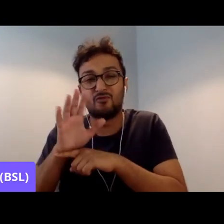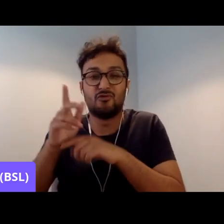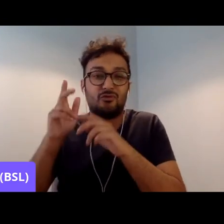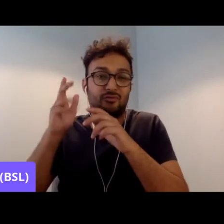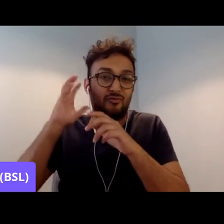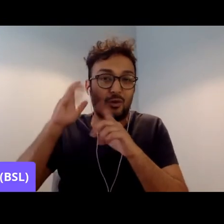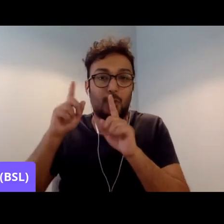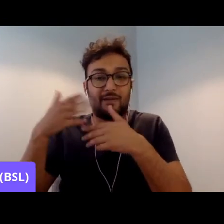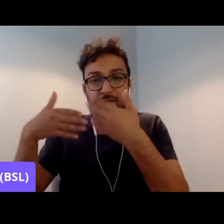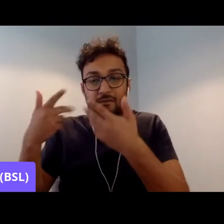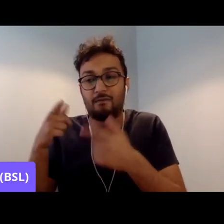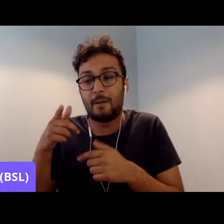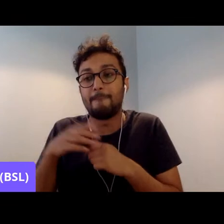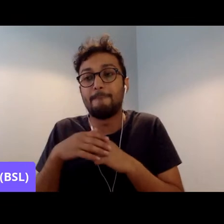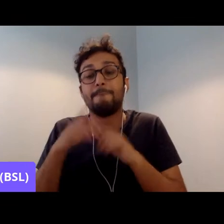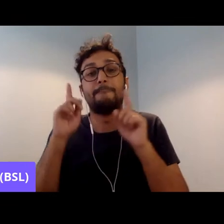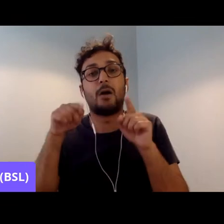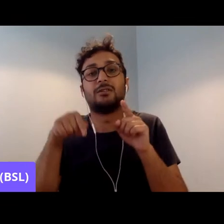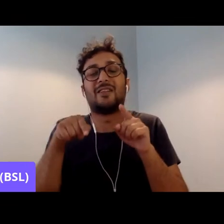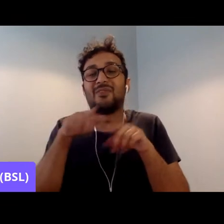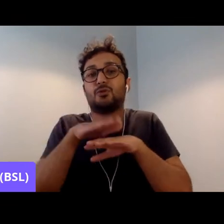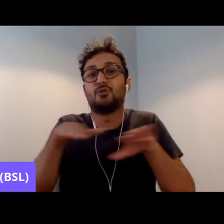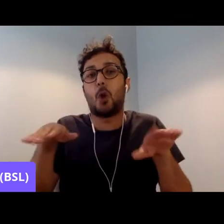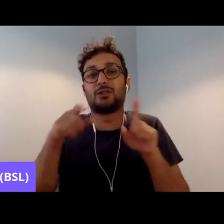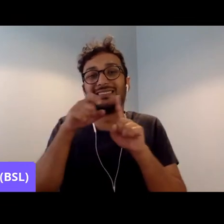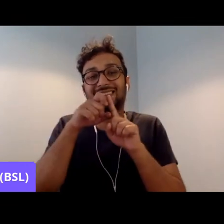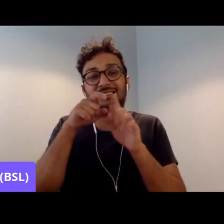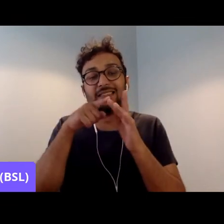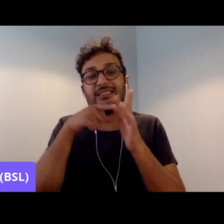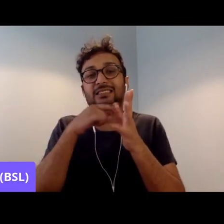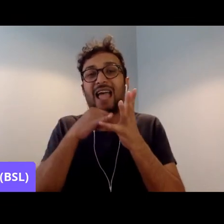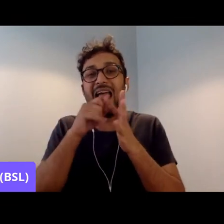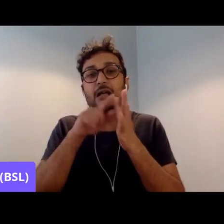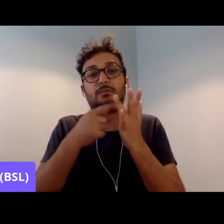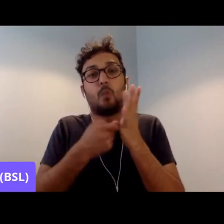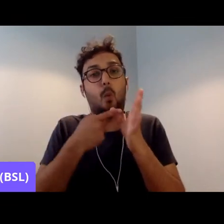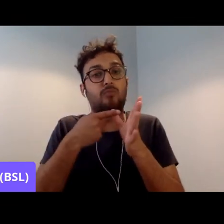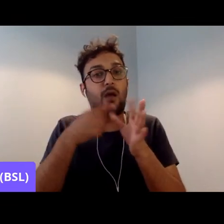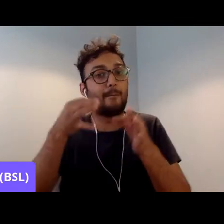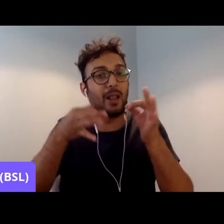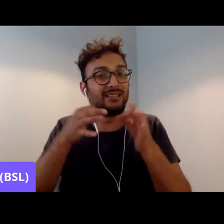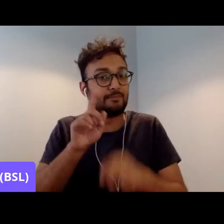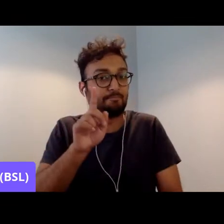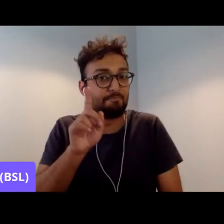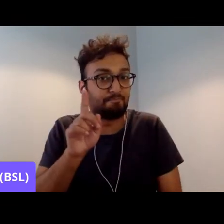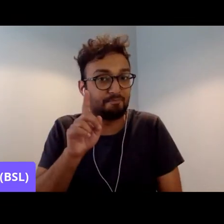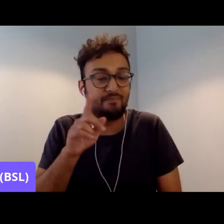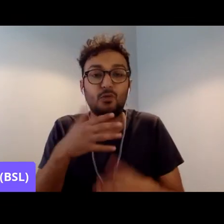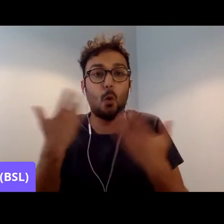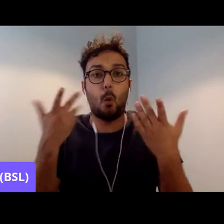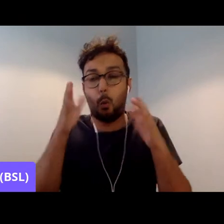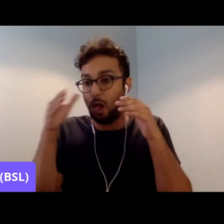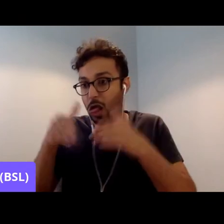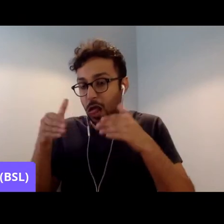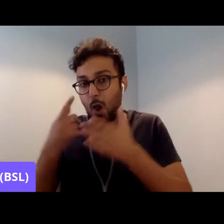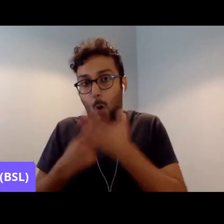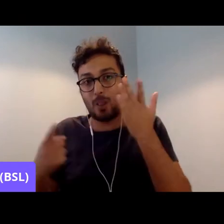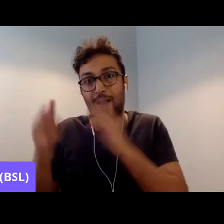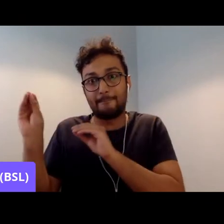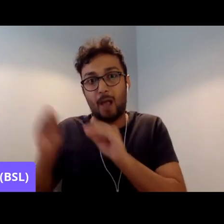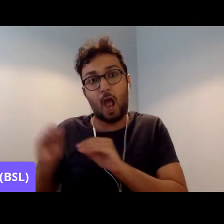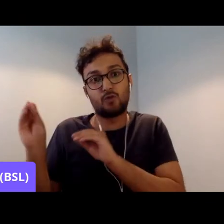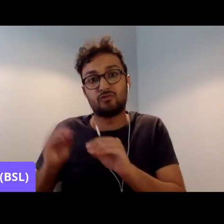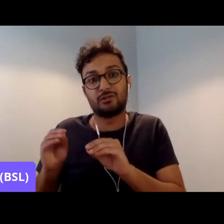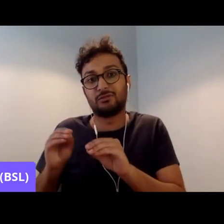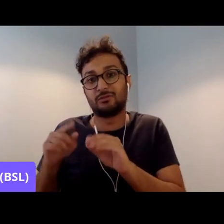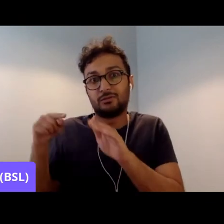this stuff as diaspora politics, and the politics here as being solely on migrants. What that means is, is